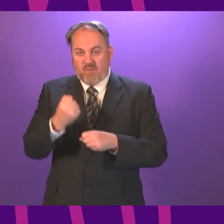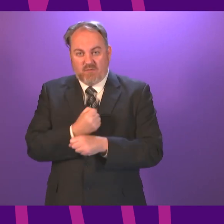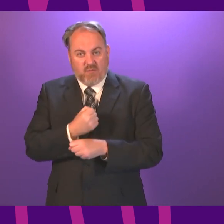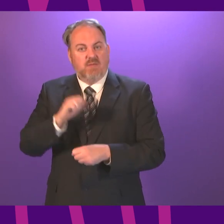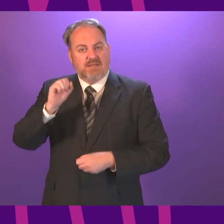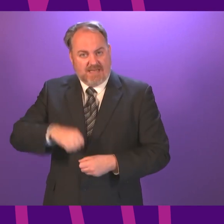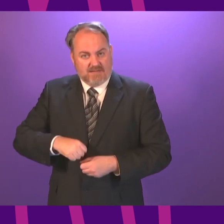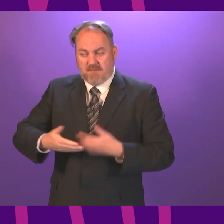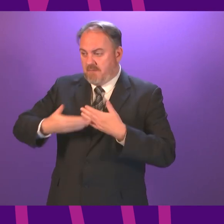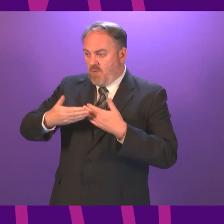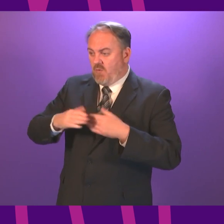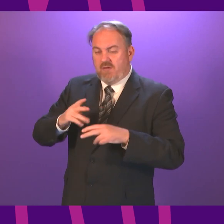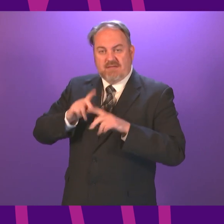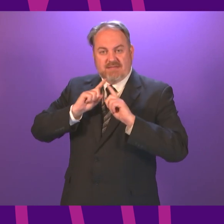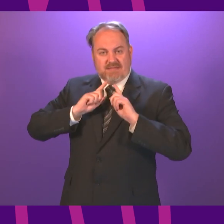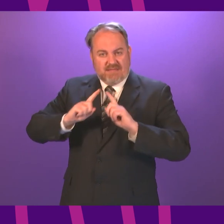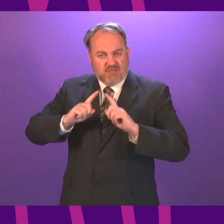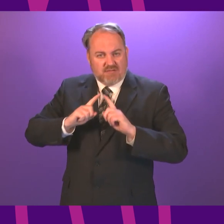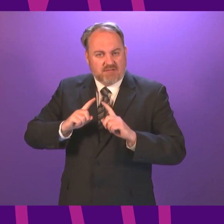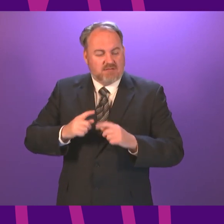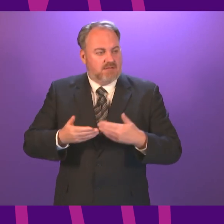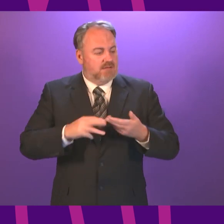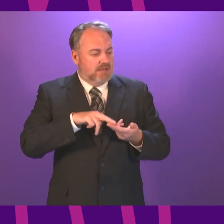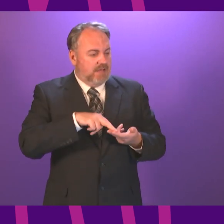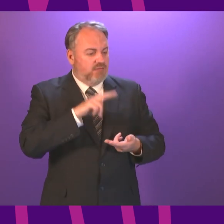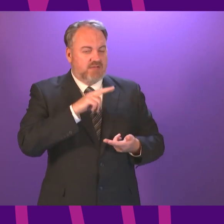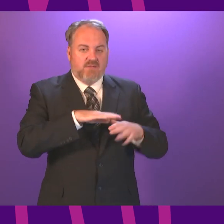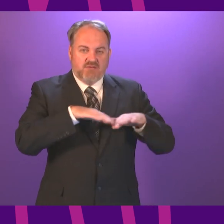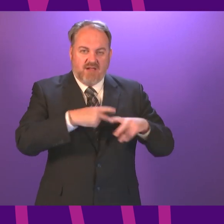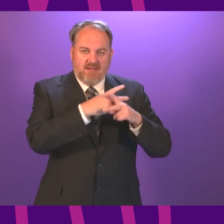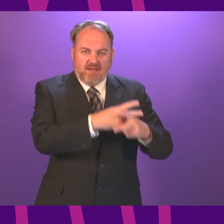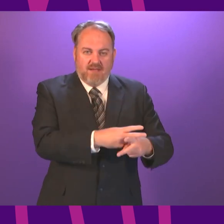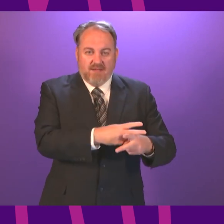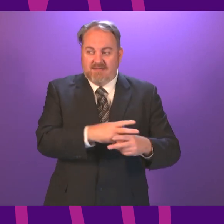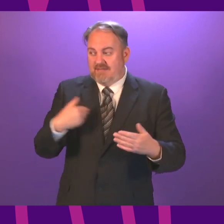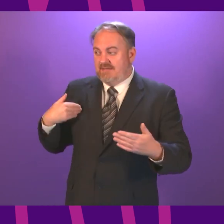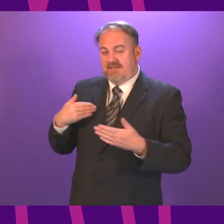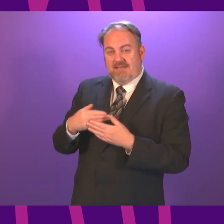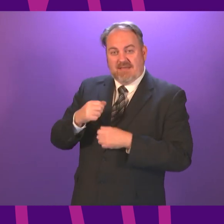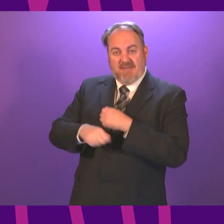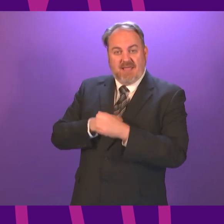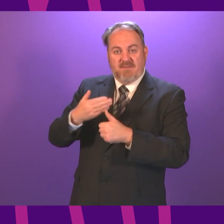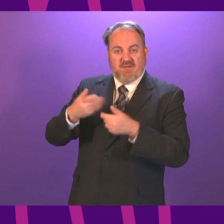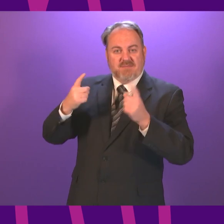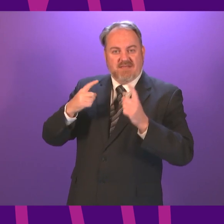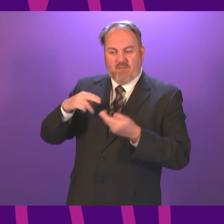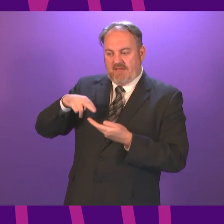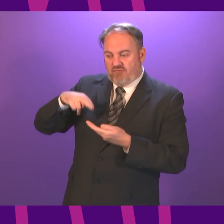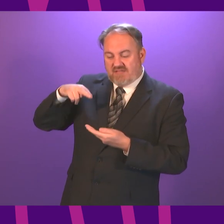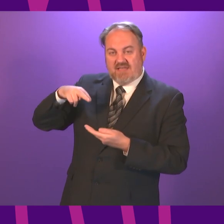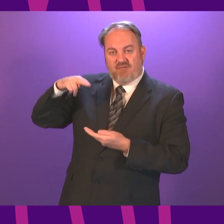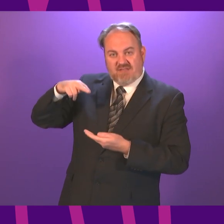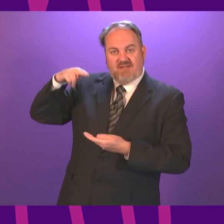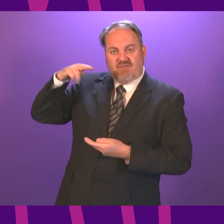and child care Teacher numbers in our schools have been increasing ever since I became First Minister We've been taking forward the